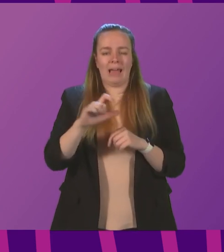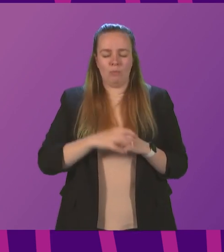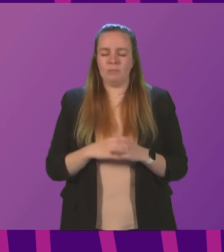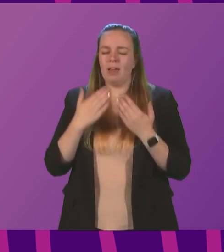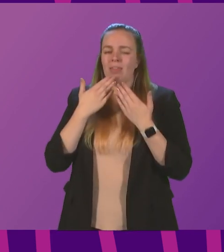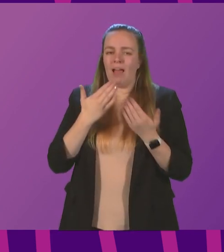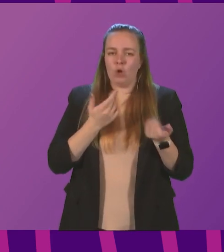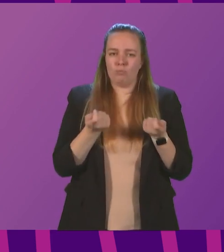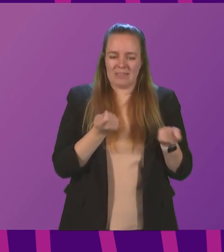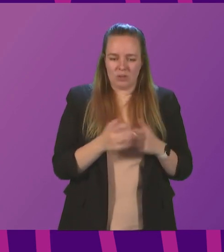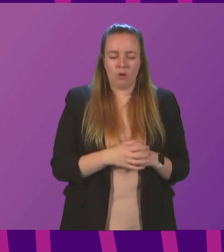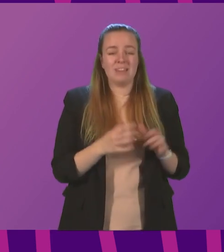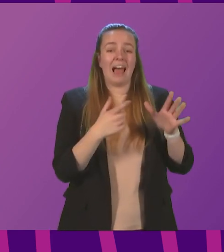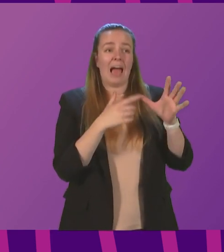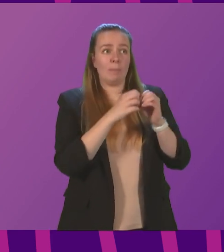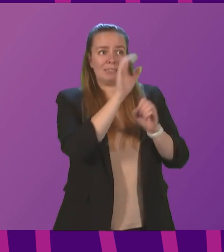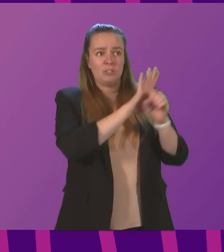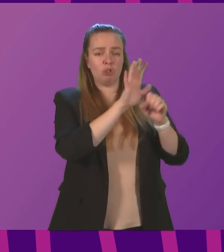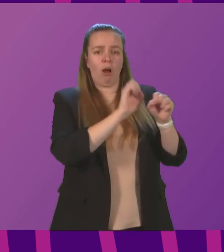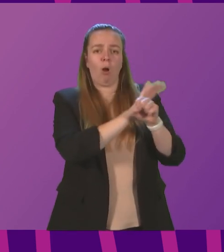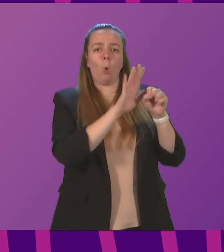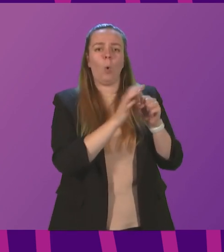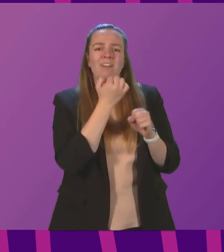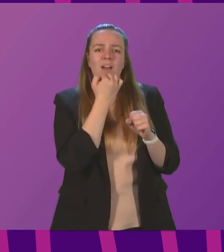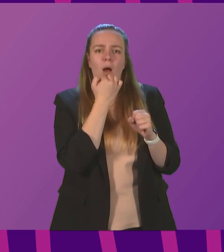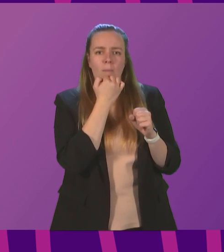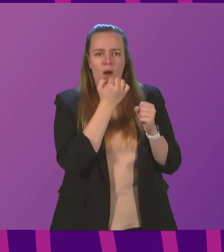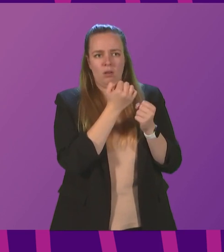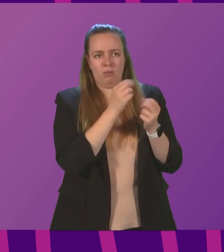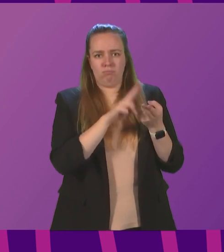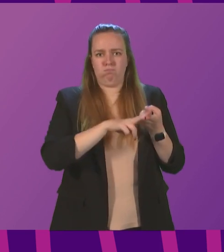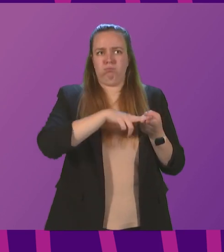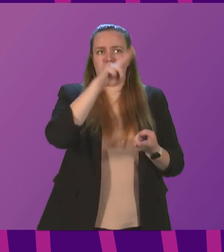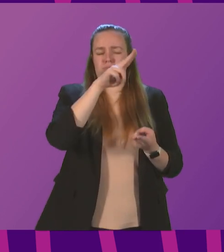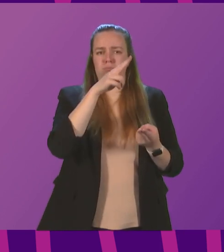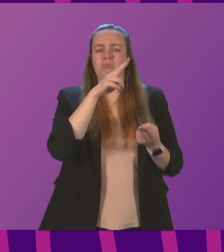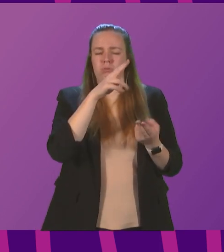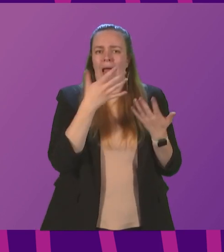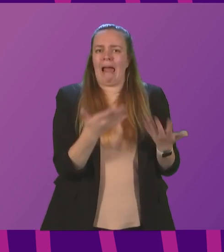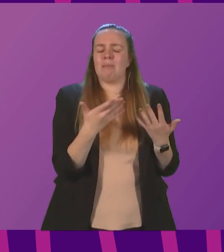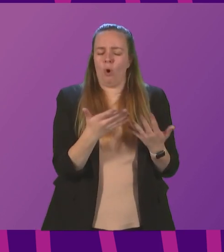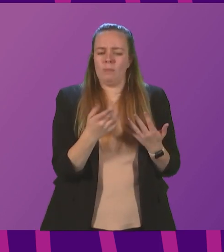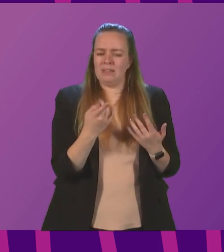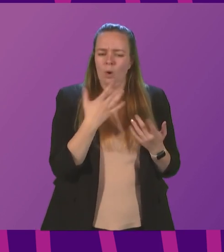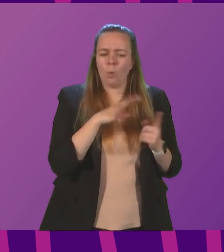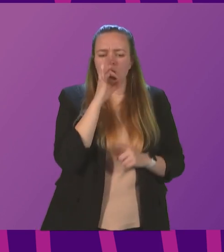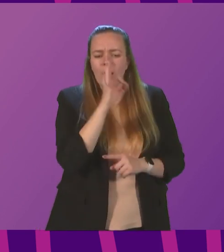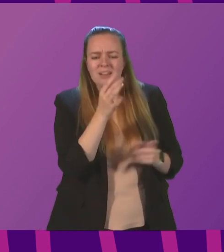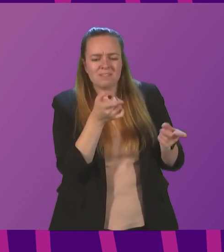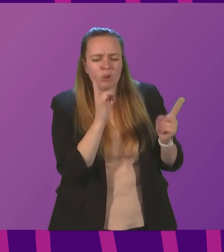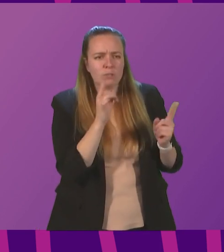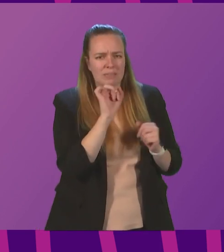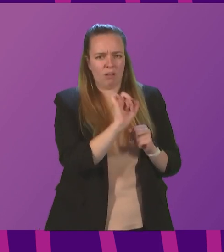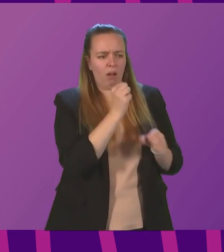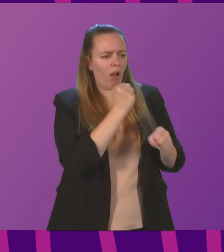you, Presiding Officer. Aberdeenshire's Covid cases are some of the highest in Scotland at the moment. I would like to ask the First Minister what